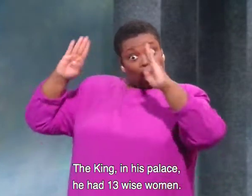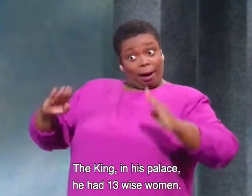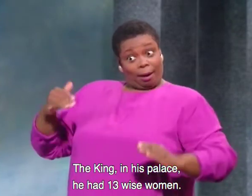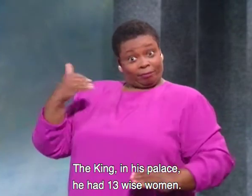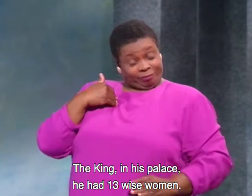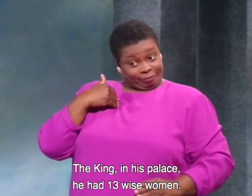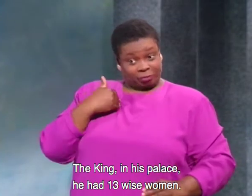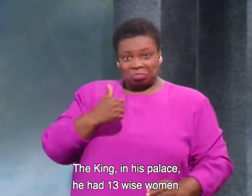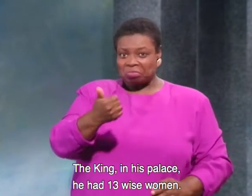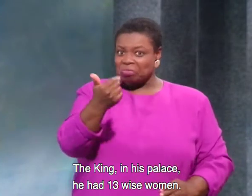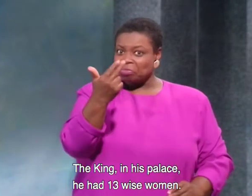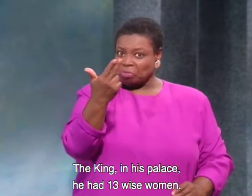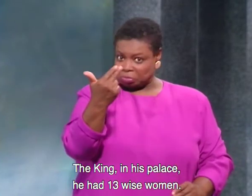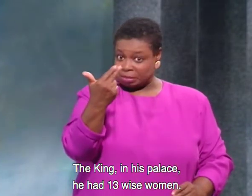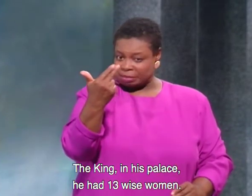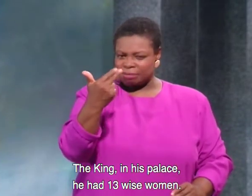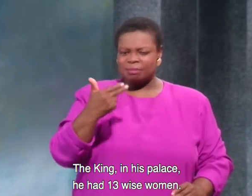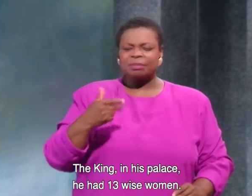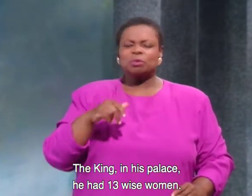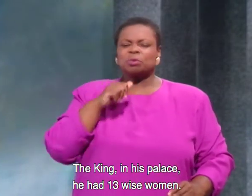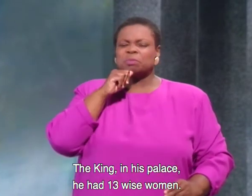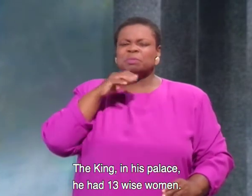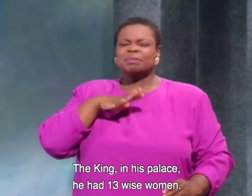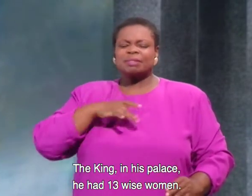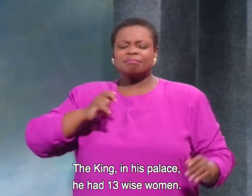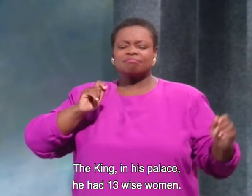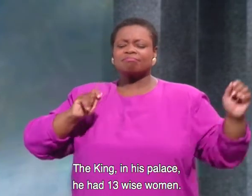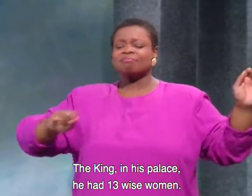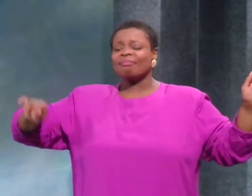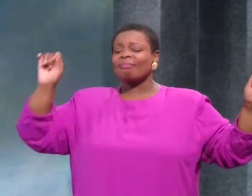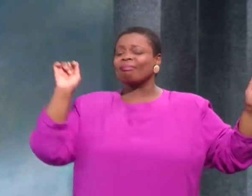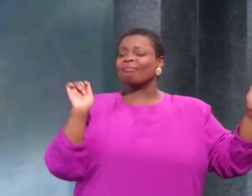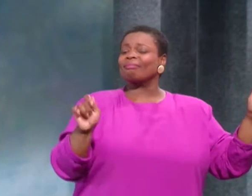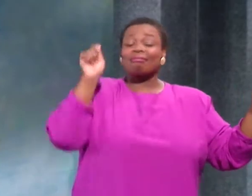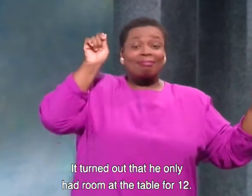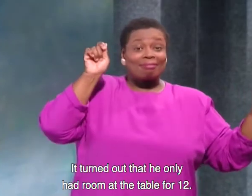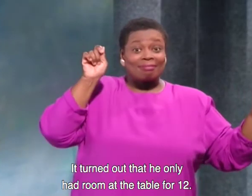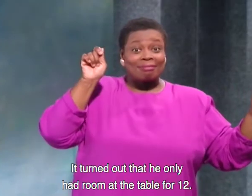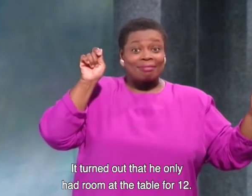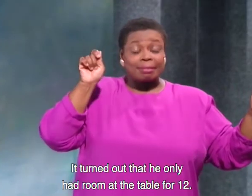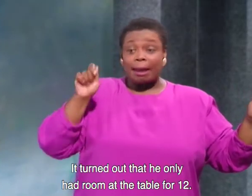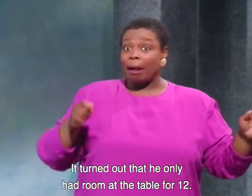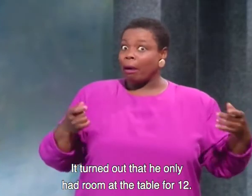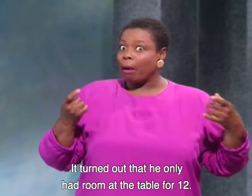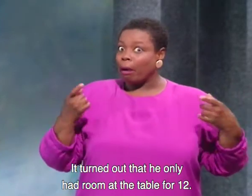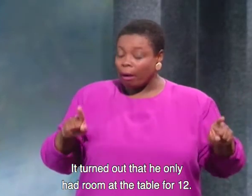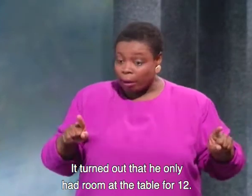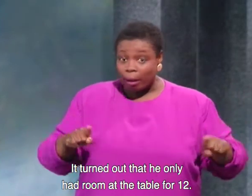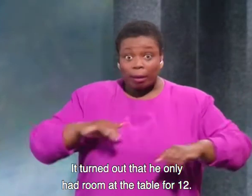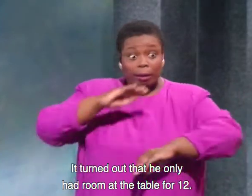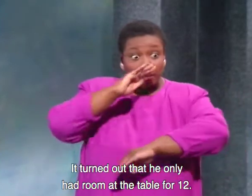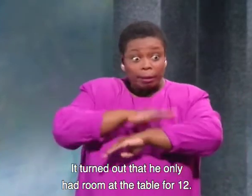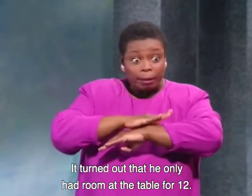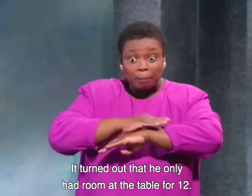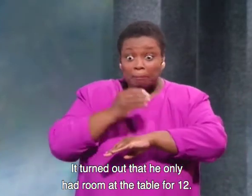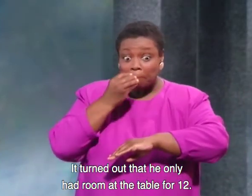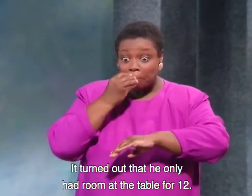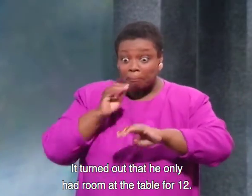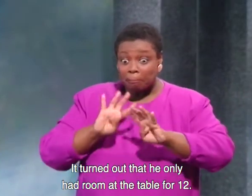in his palace, he had 13 wise women. It turned out that he only had room at